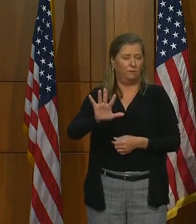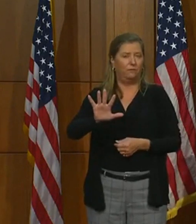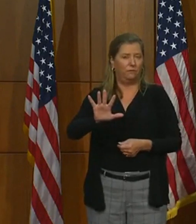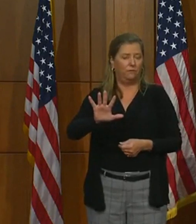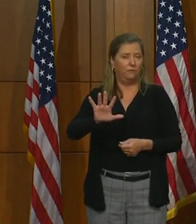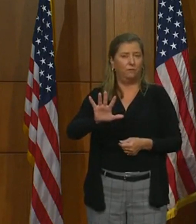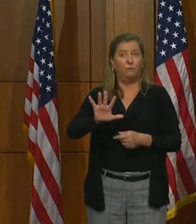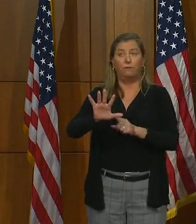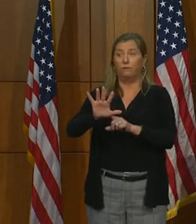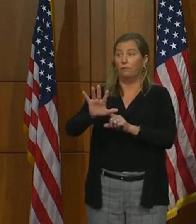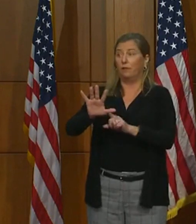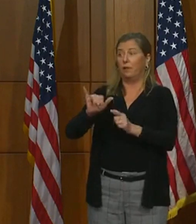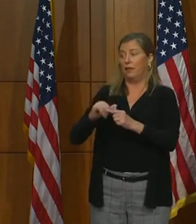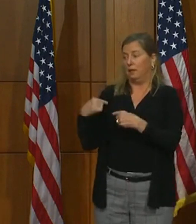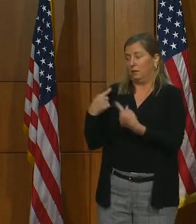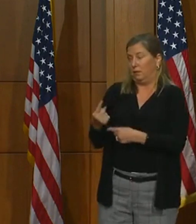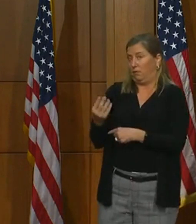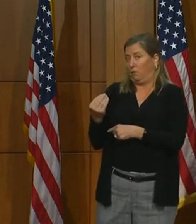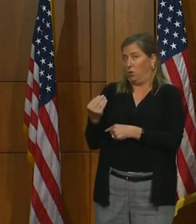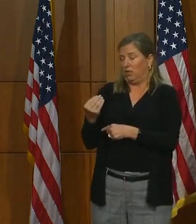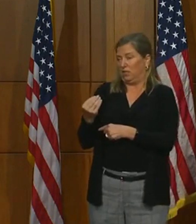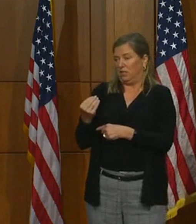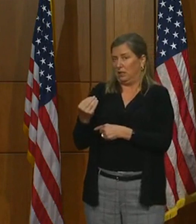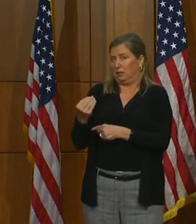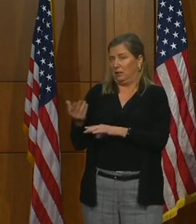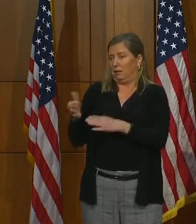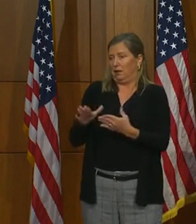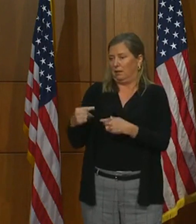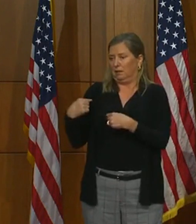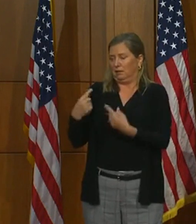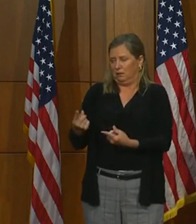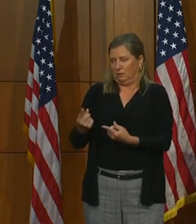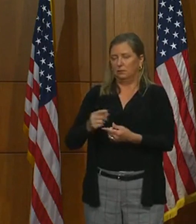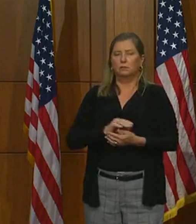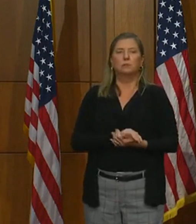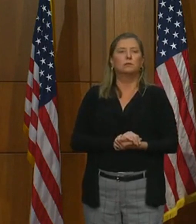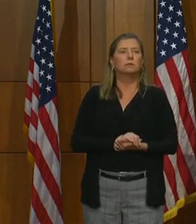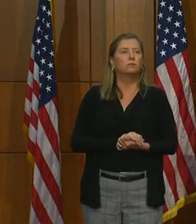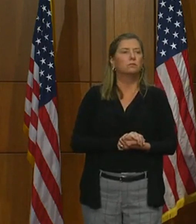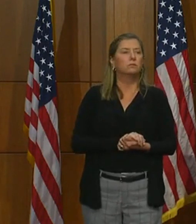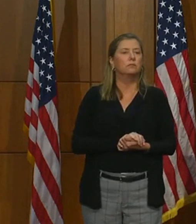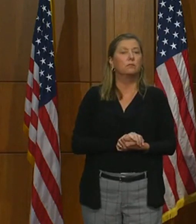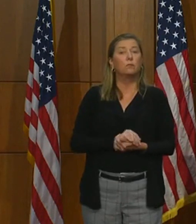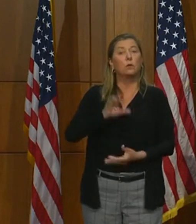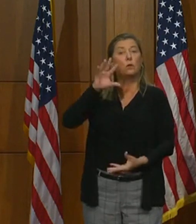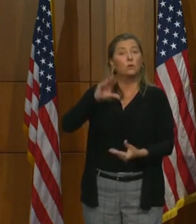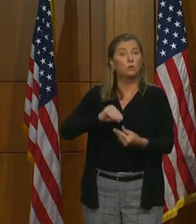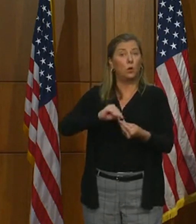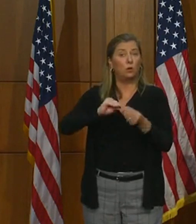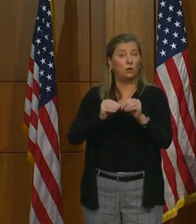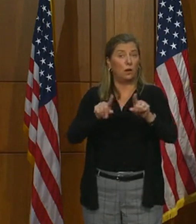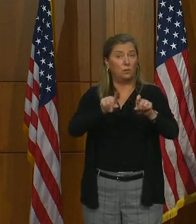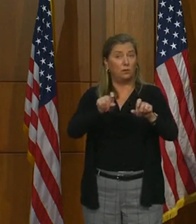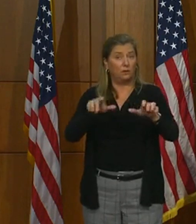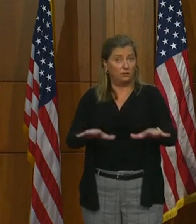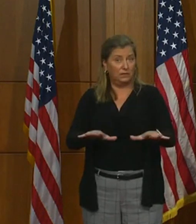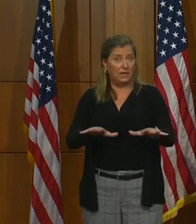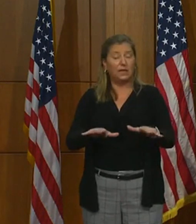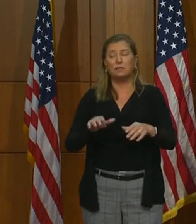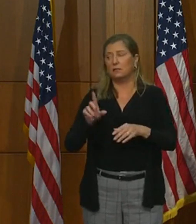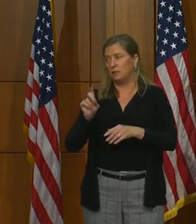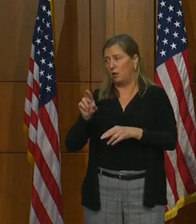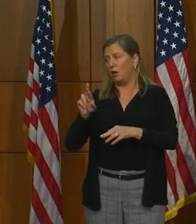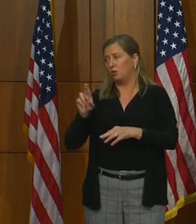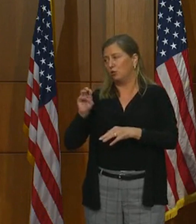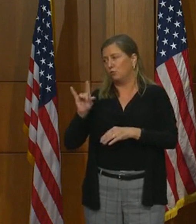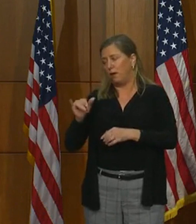That's 14 new deaths in the last reporting period. Total tests, as you heard from Dr. Rimley,